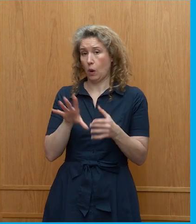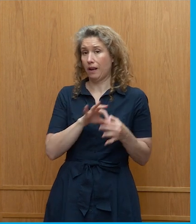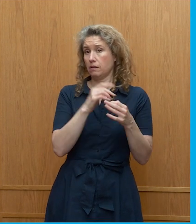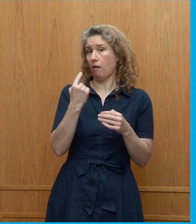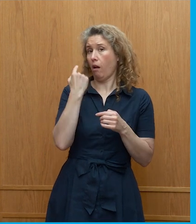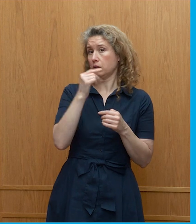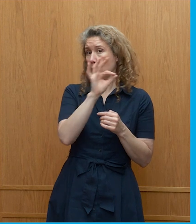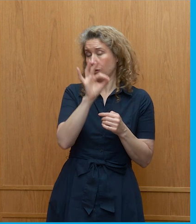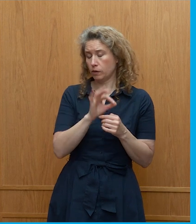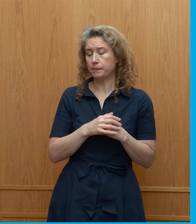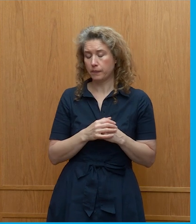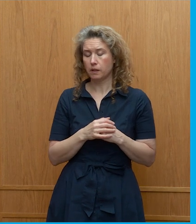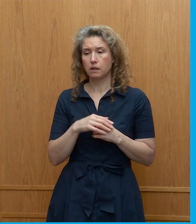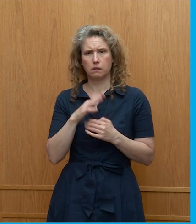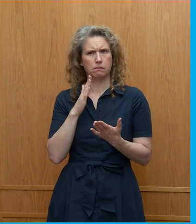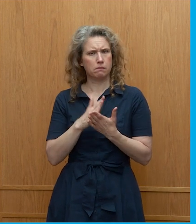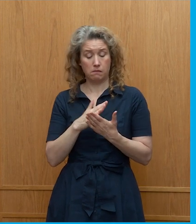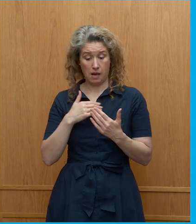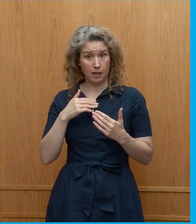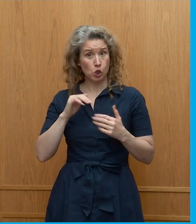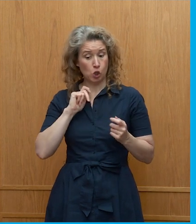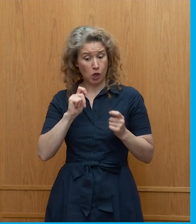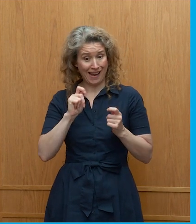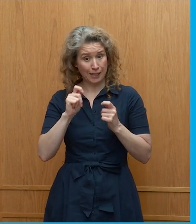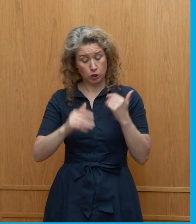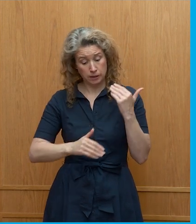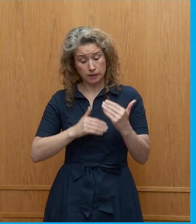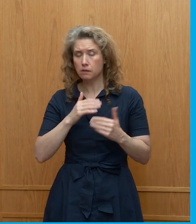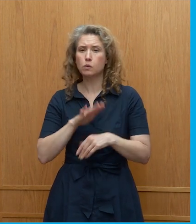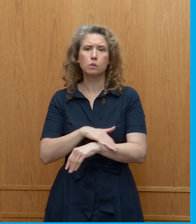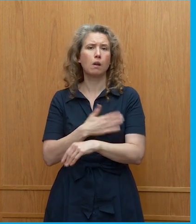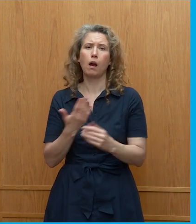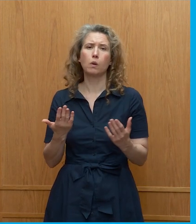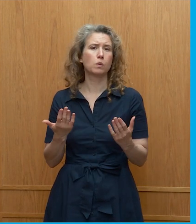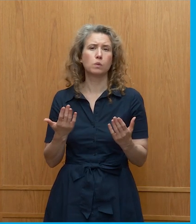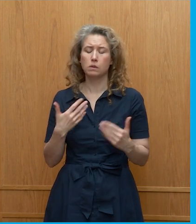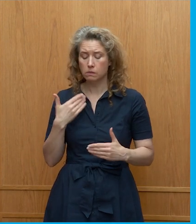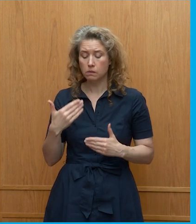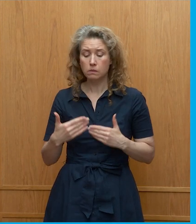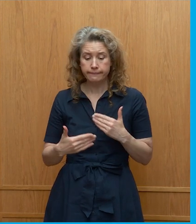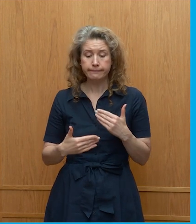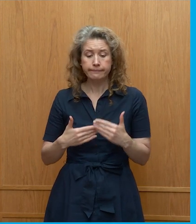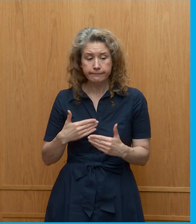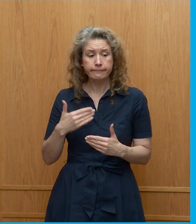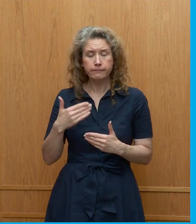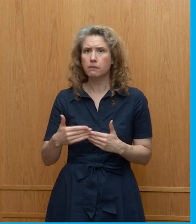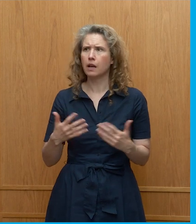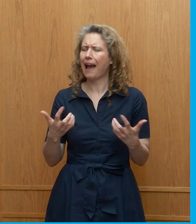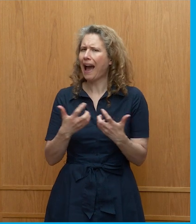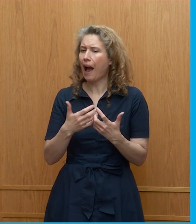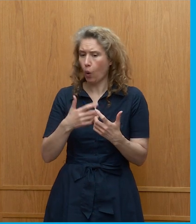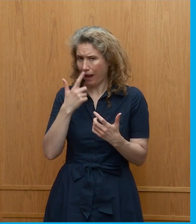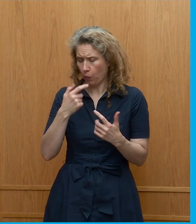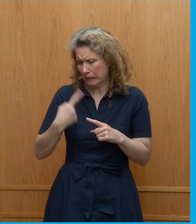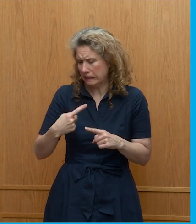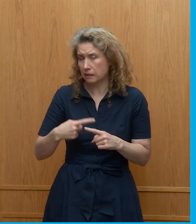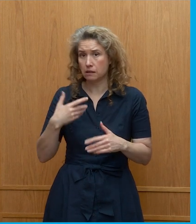is there's no question that the pace of change that we're seeing isn't enough and it's debatable how quickly we can do that change um I think the issue